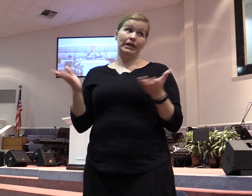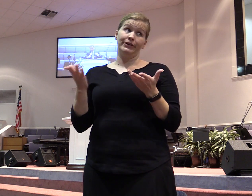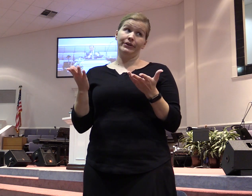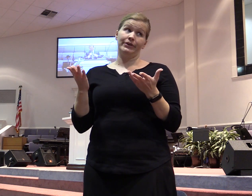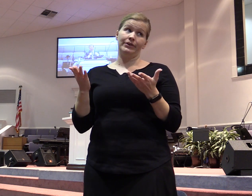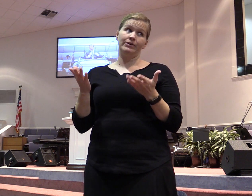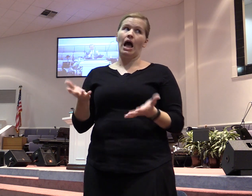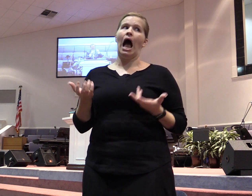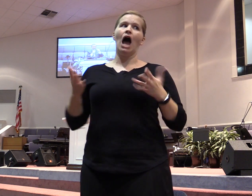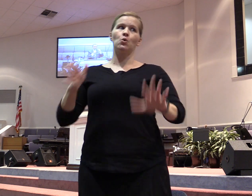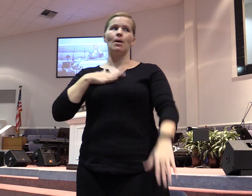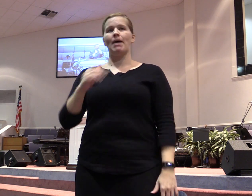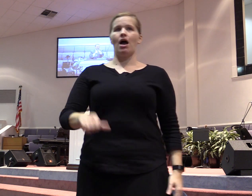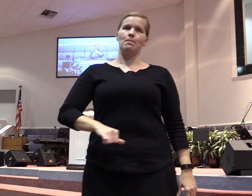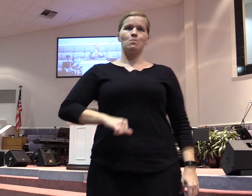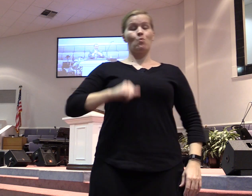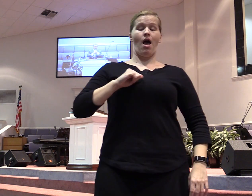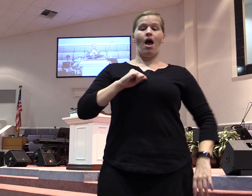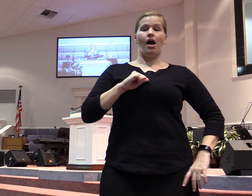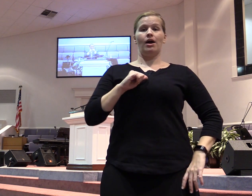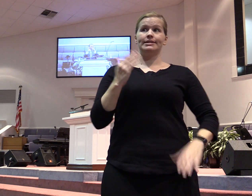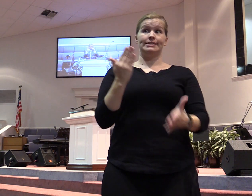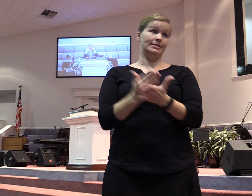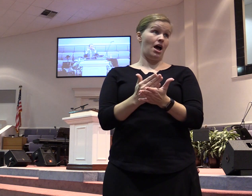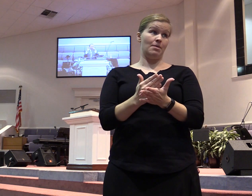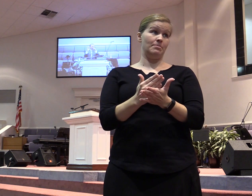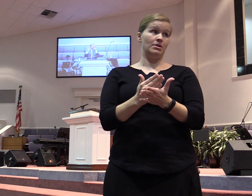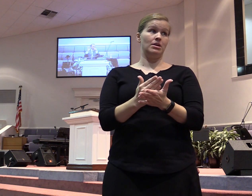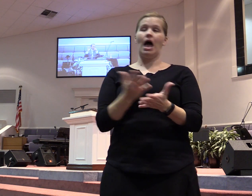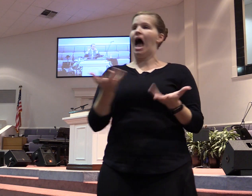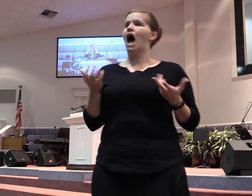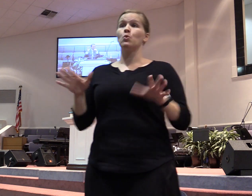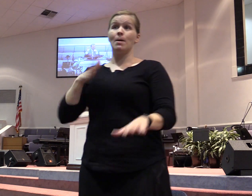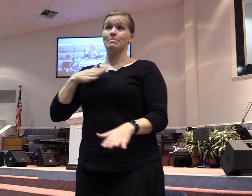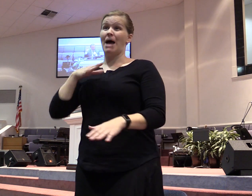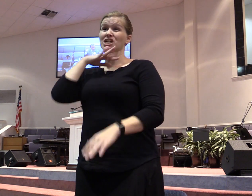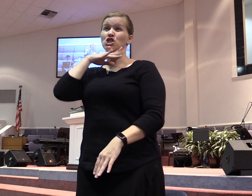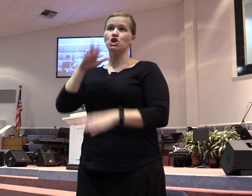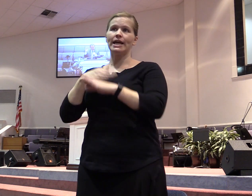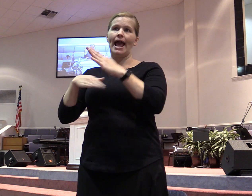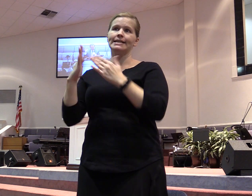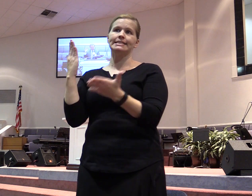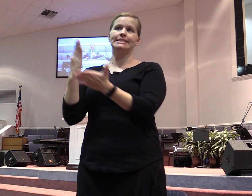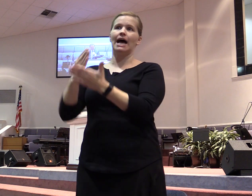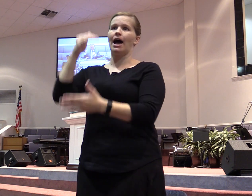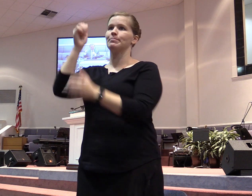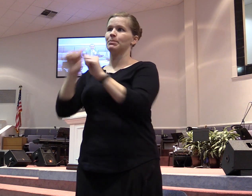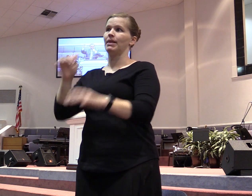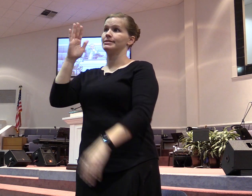pride to stop it. Amen. And I don't want my dirty hands to stop it. Come on. I think we all ought to